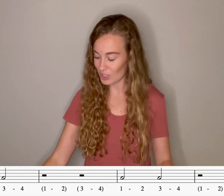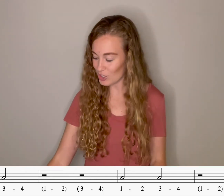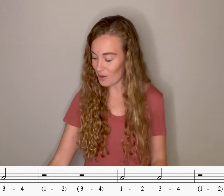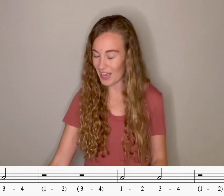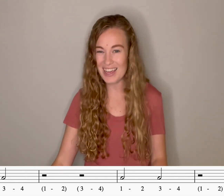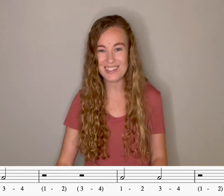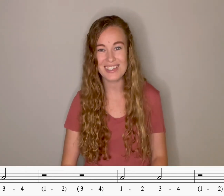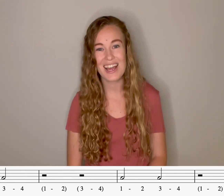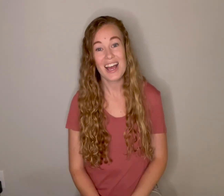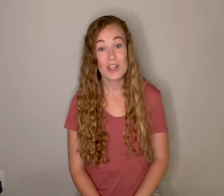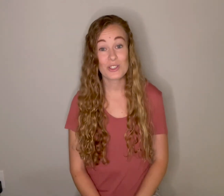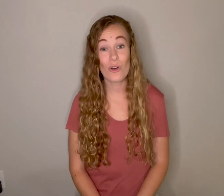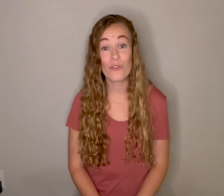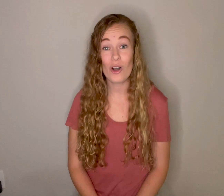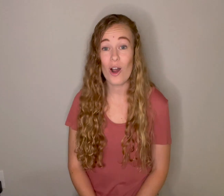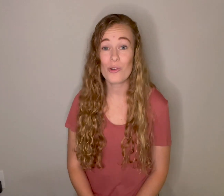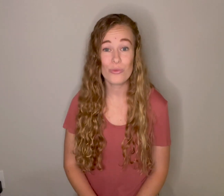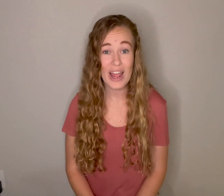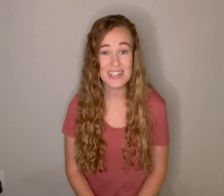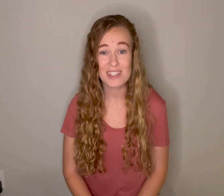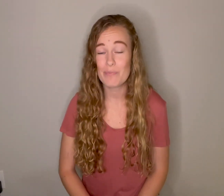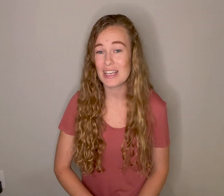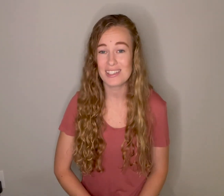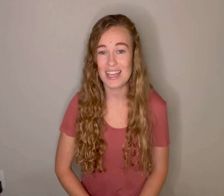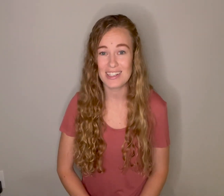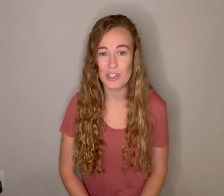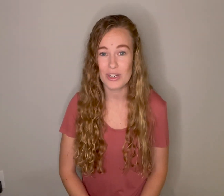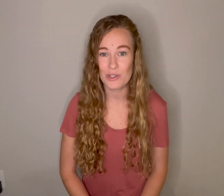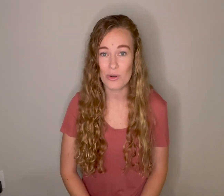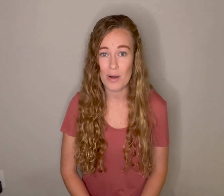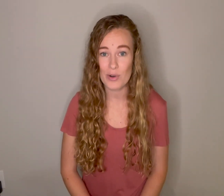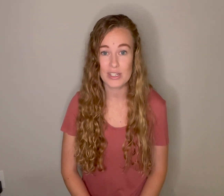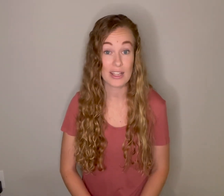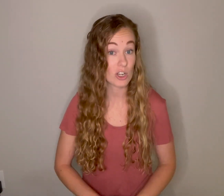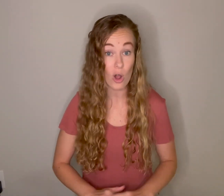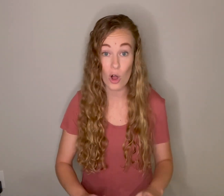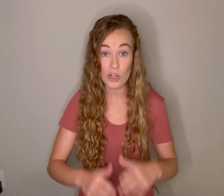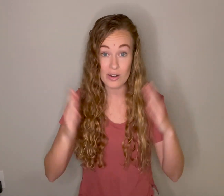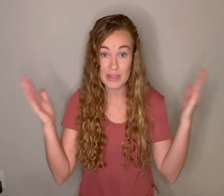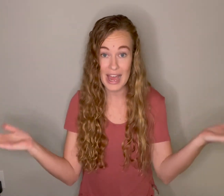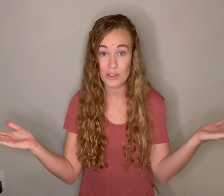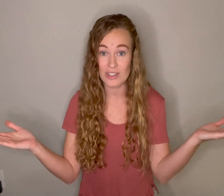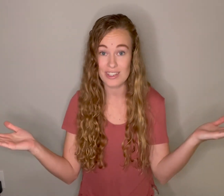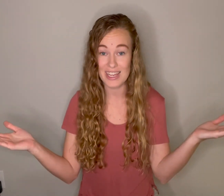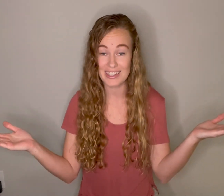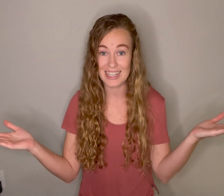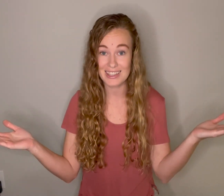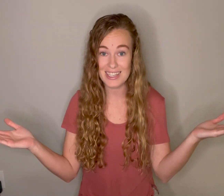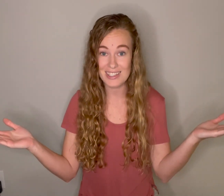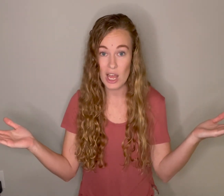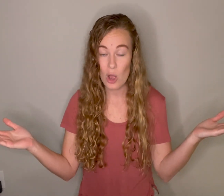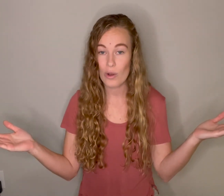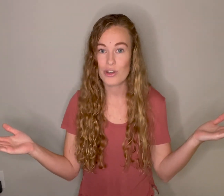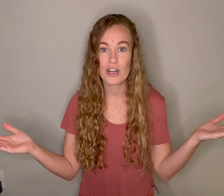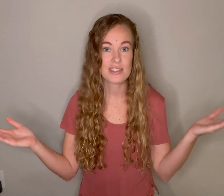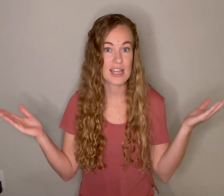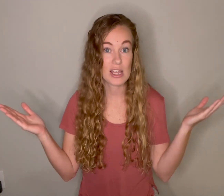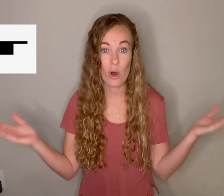job, guys. So for our rest, the biggest thing that you need to remember is that they're all going to be out to the side like this, whether it's a whole